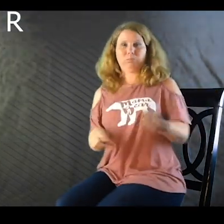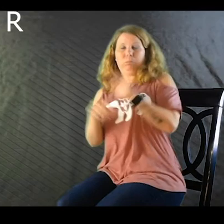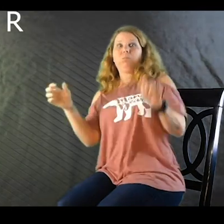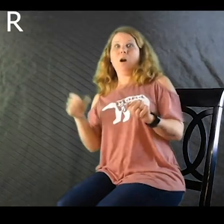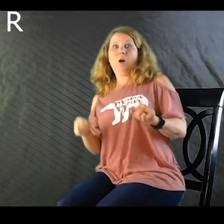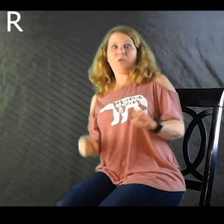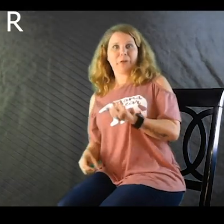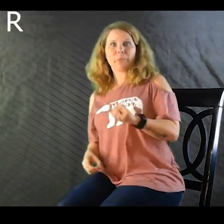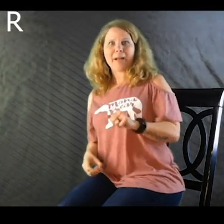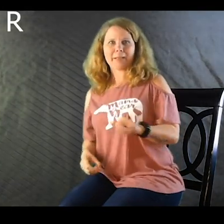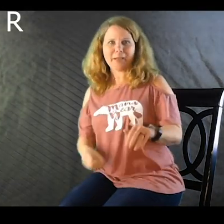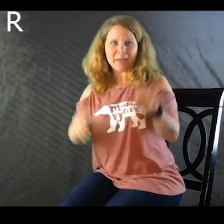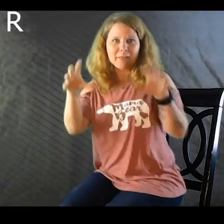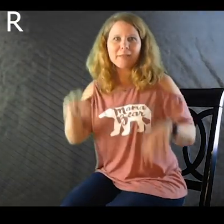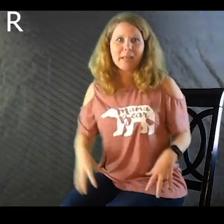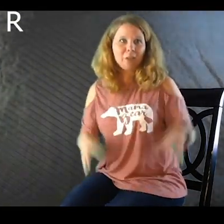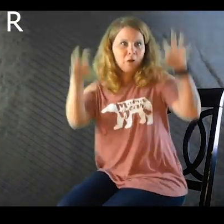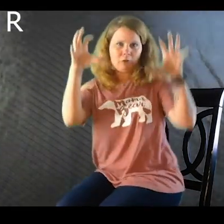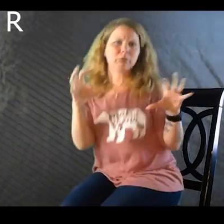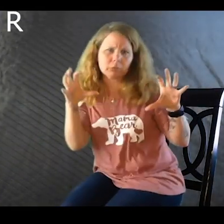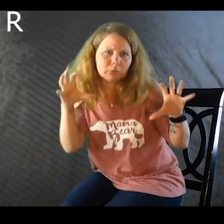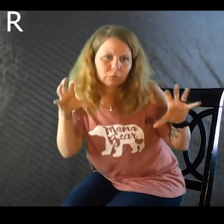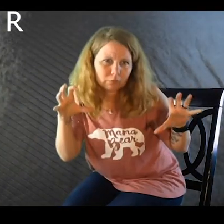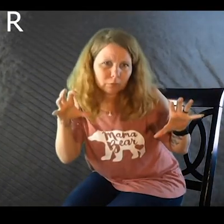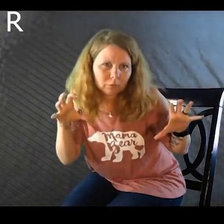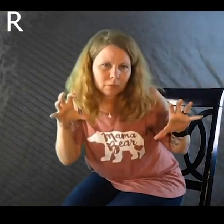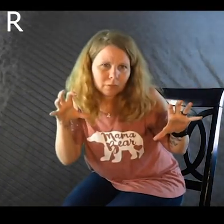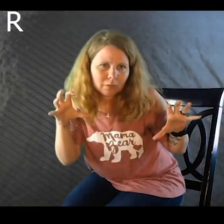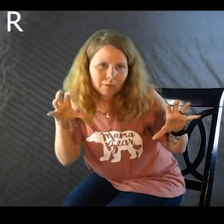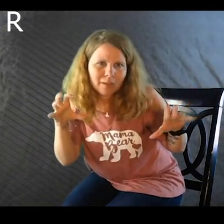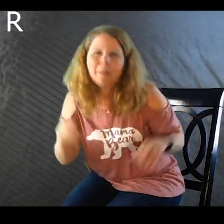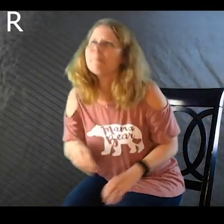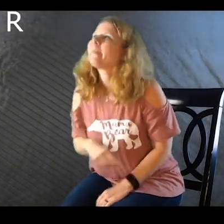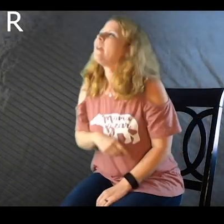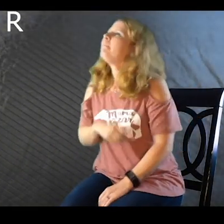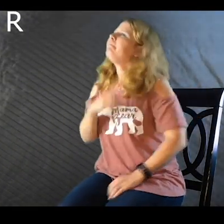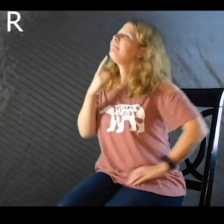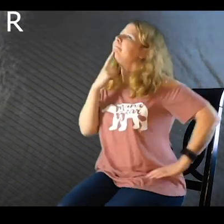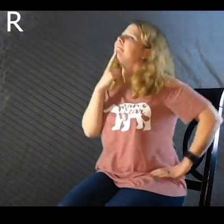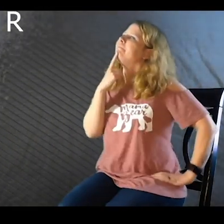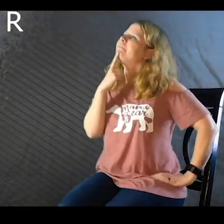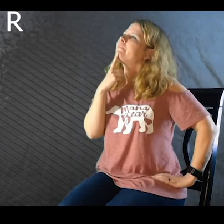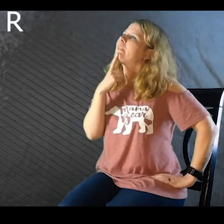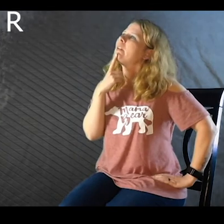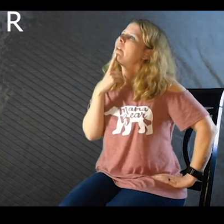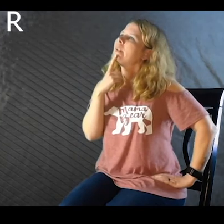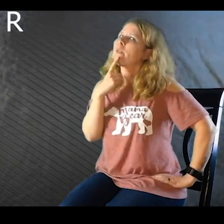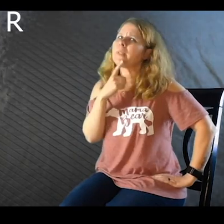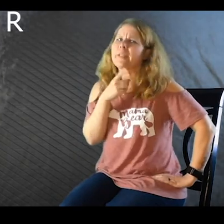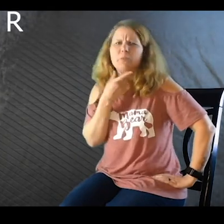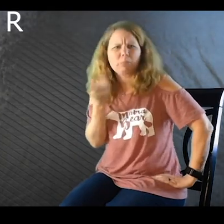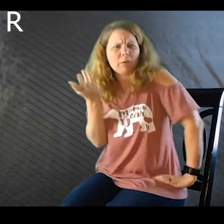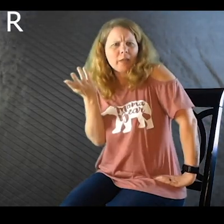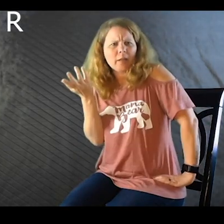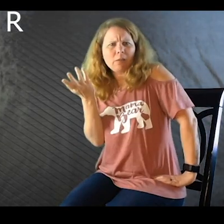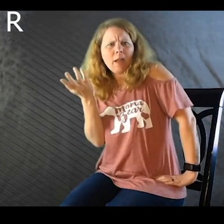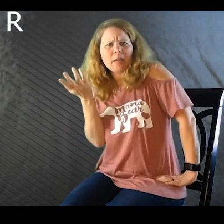Whoa, you're right, it does. It says Roar. Hmm, it's almost like you're roaring like a lion.